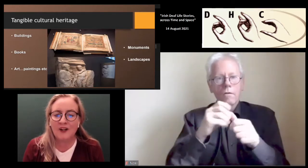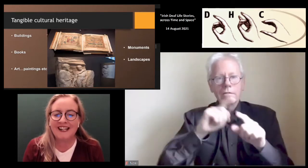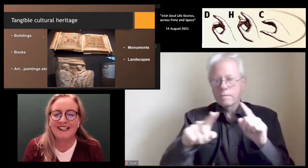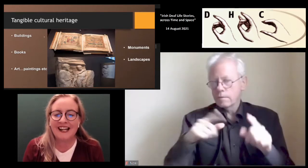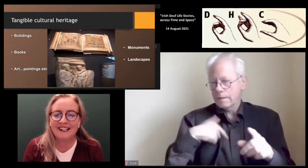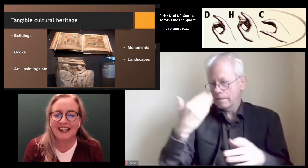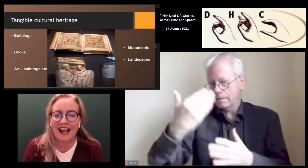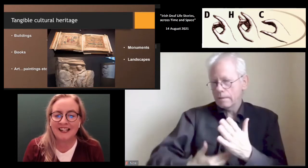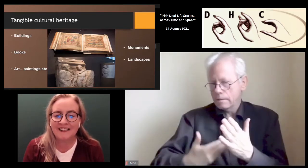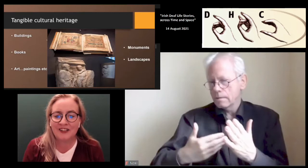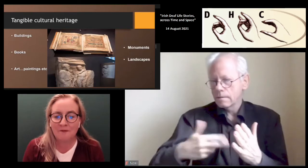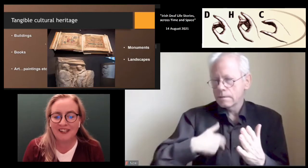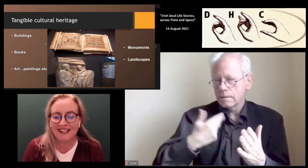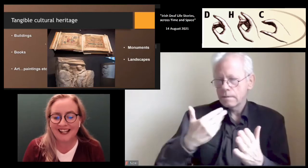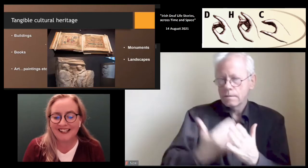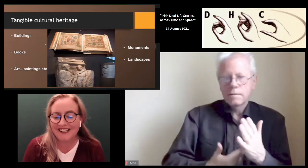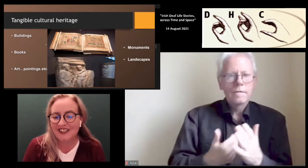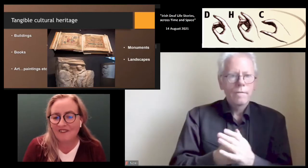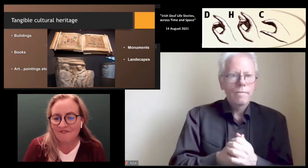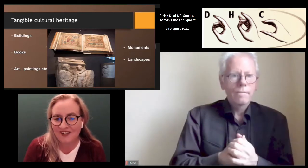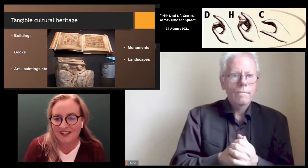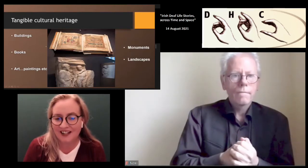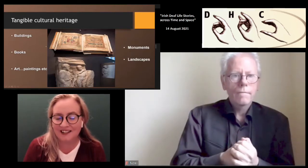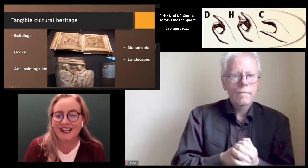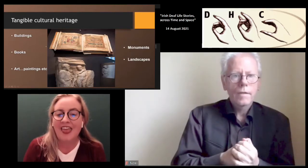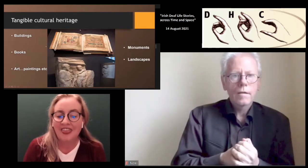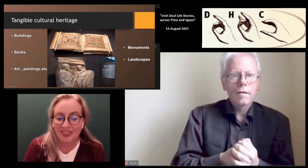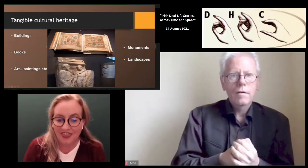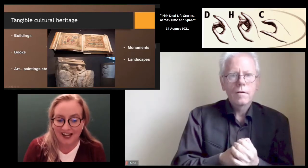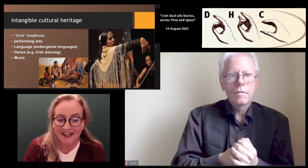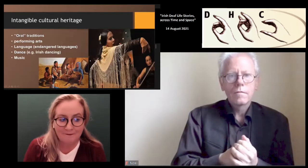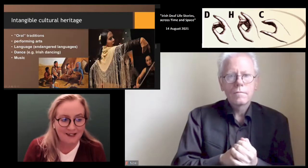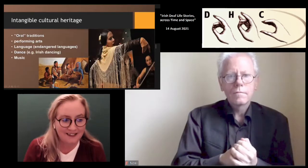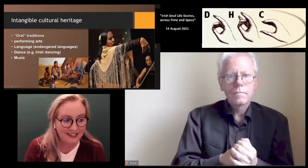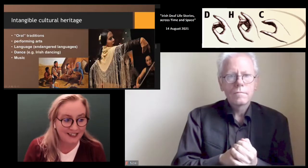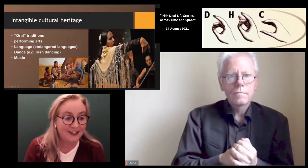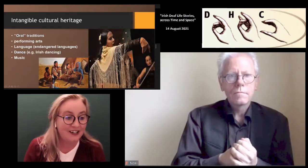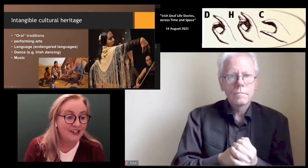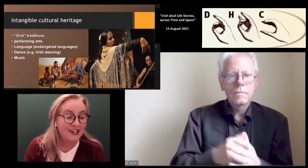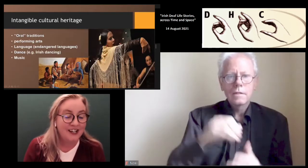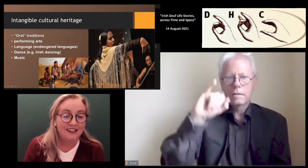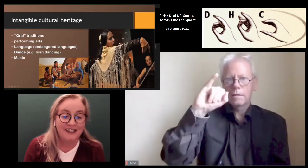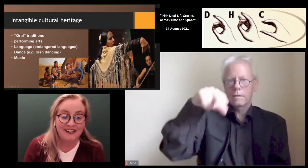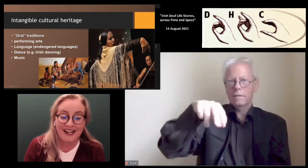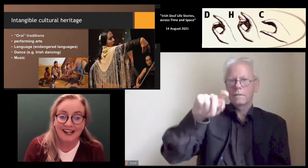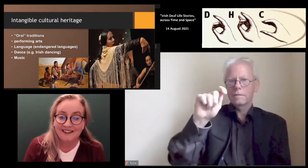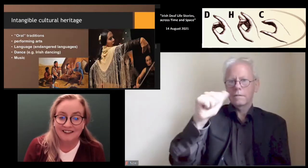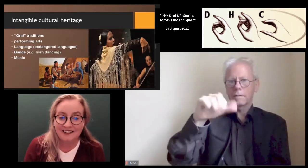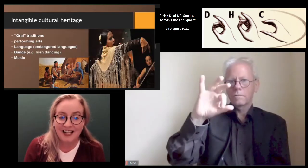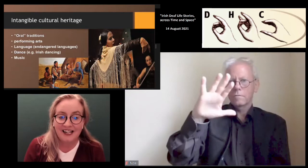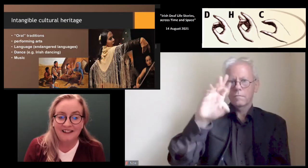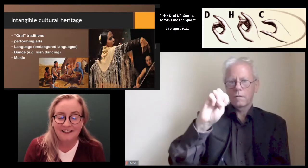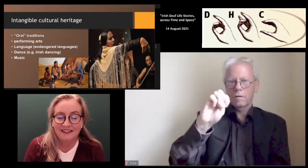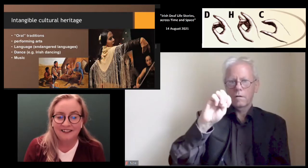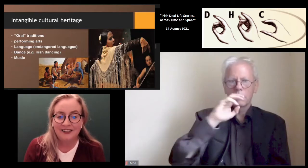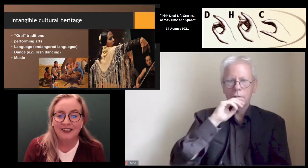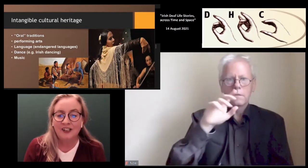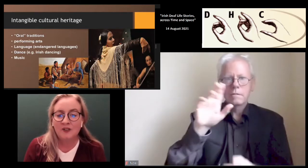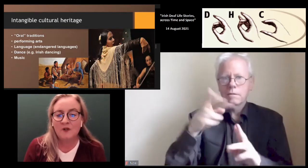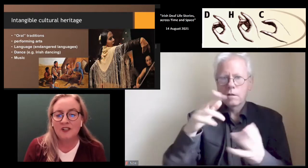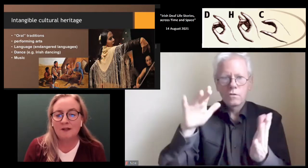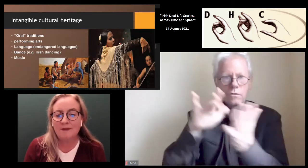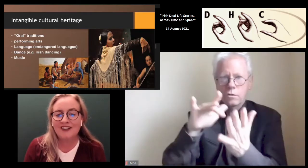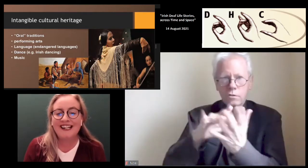So, it has something that is physical that can be seen. The next slide